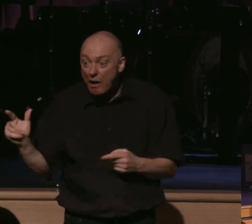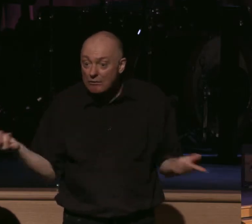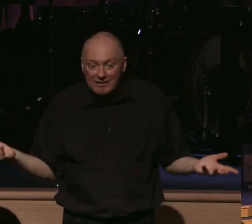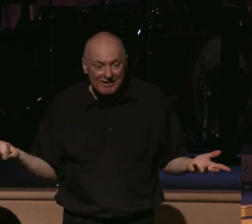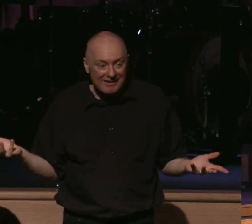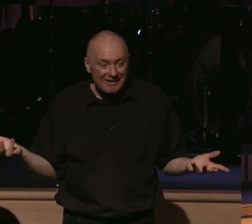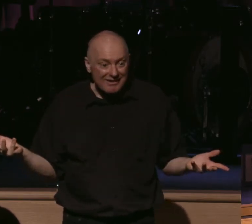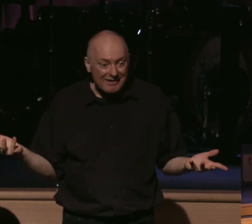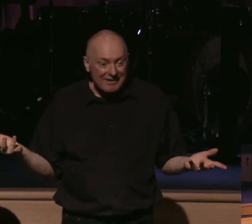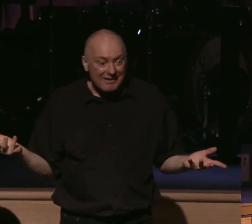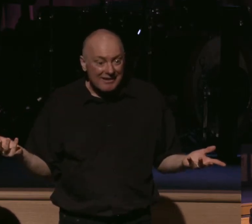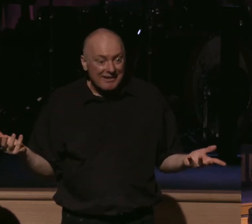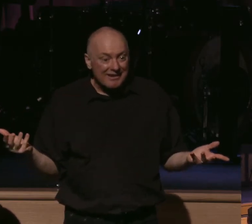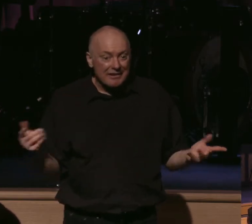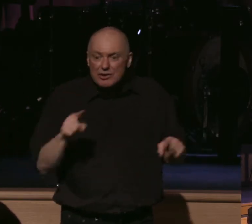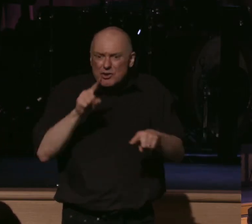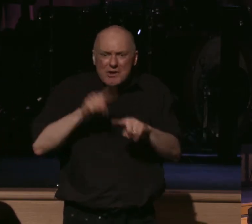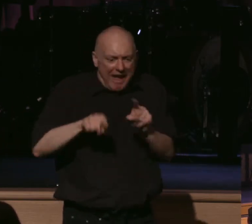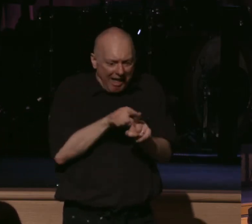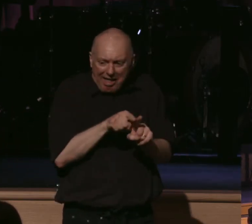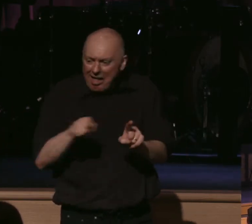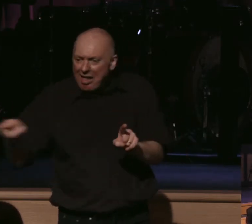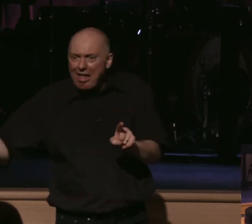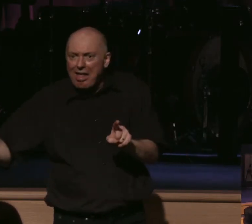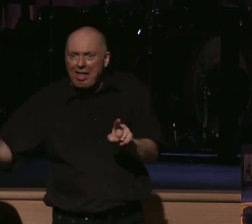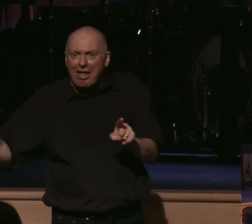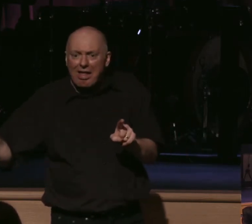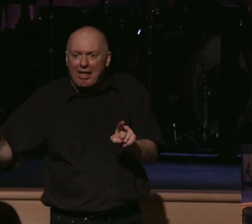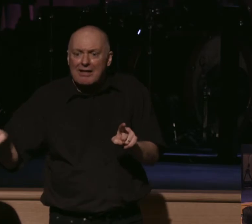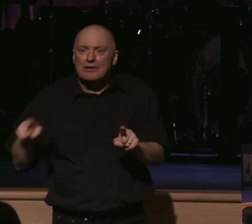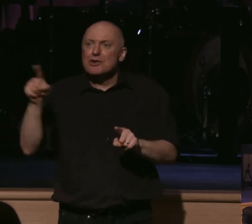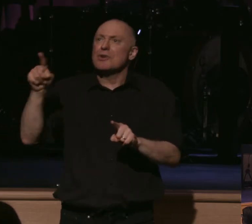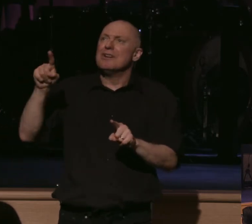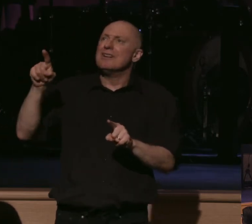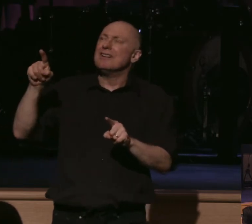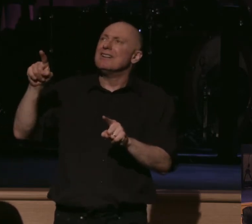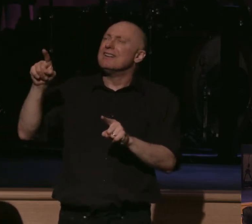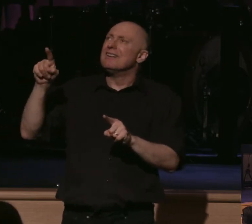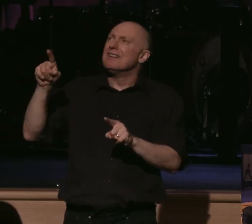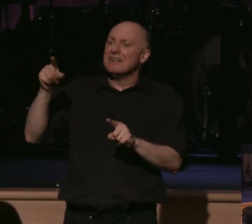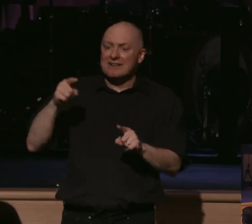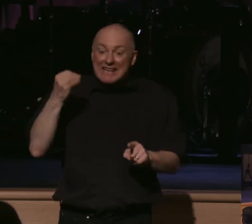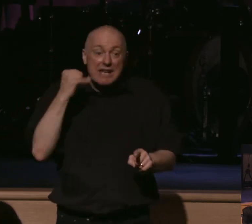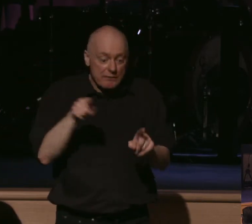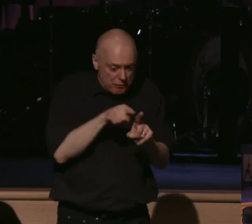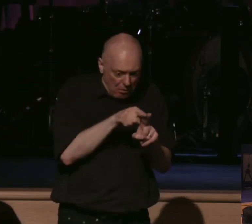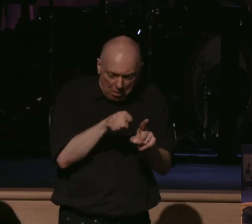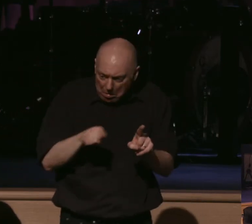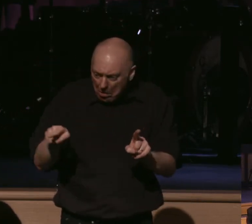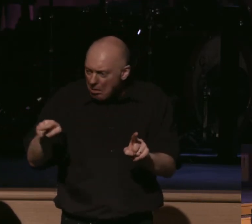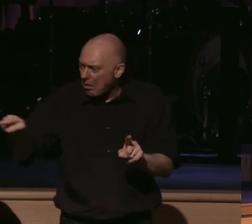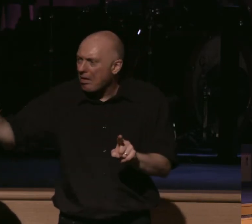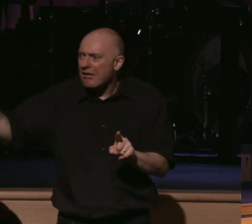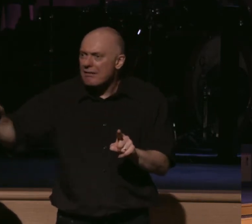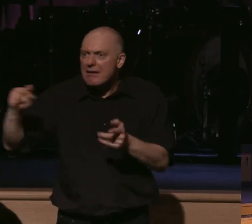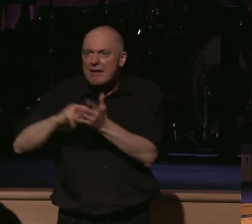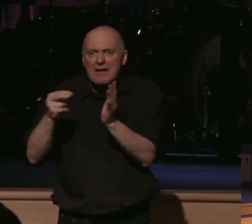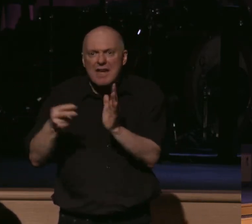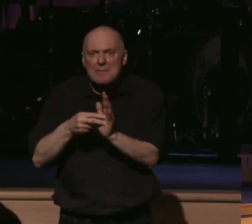go away from Christ and stay in heaven and be in the purity of the truth. If you're going away from Jesus Christ, you're going away from everything he